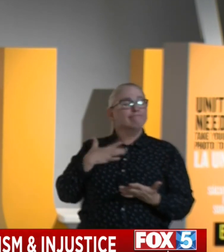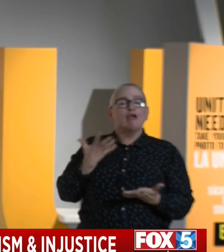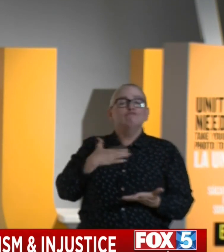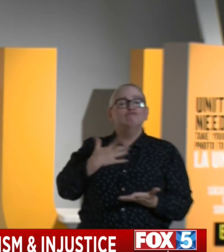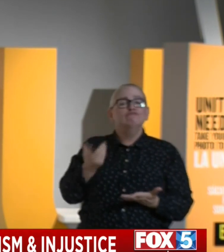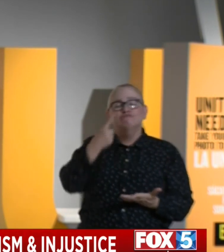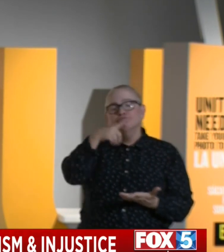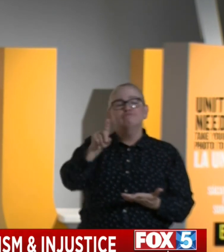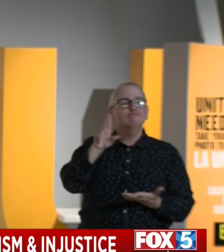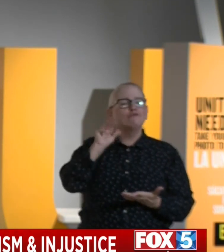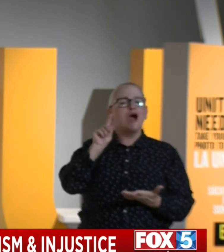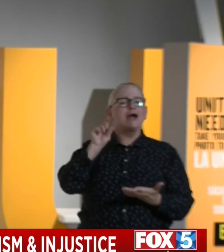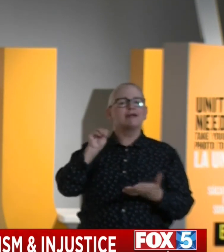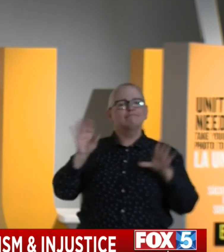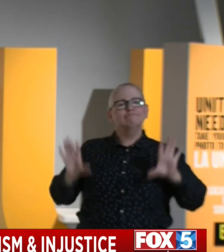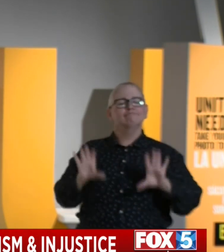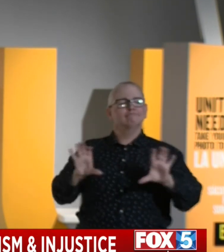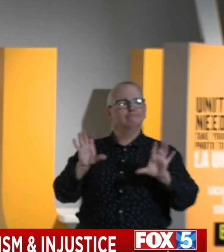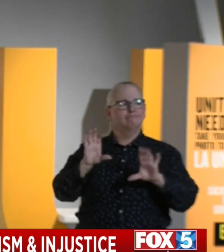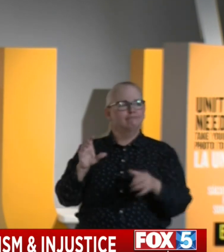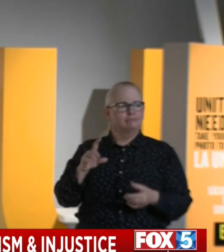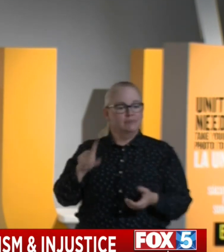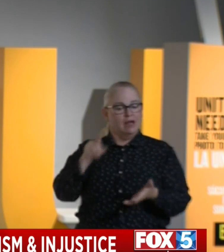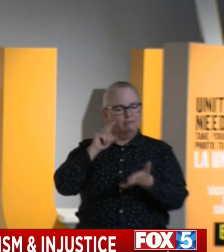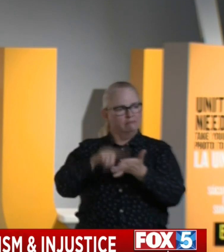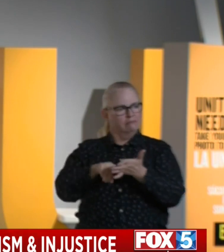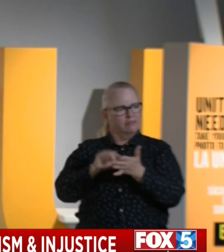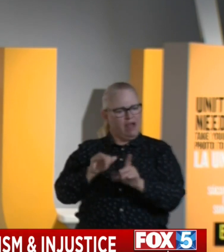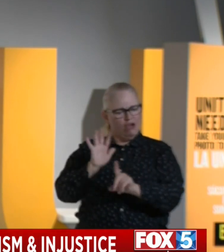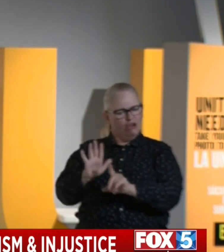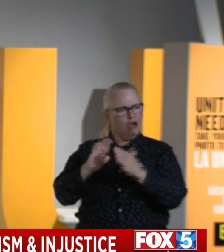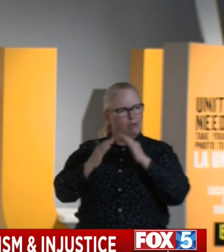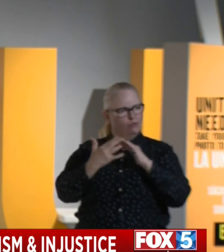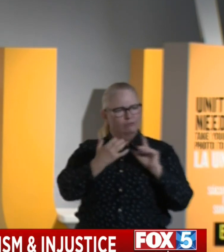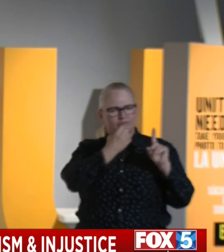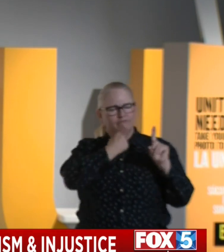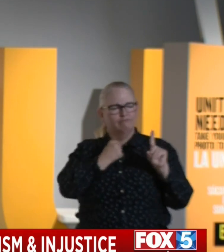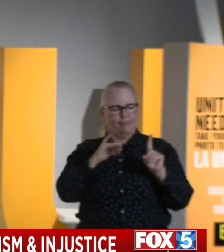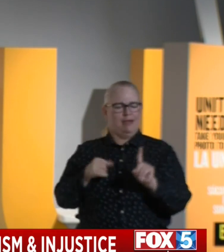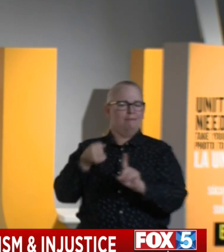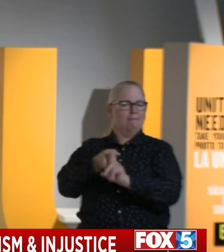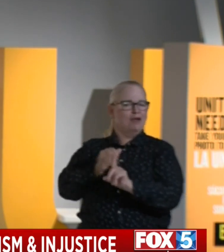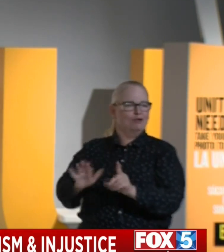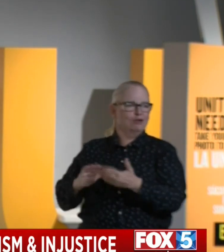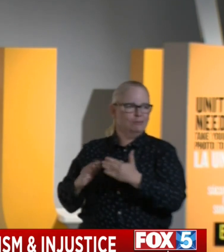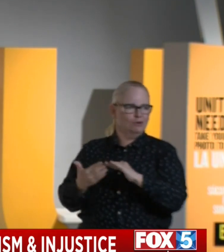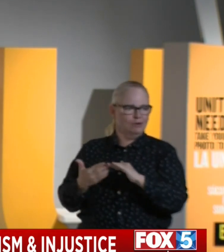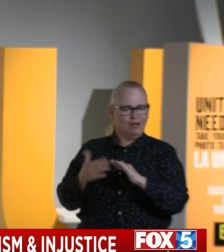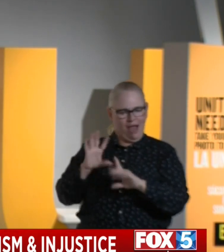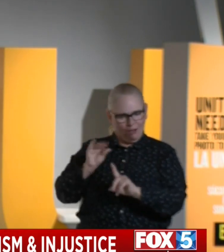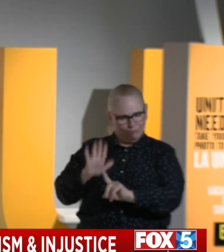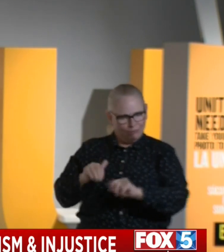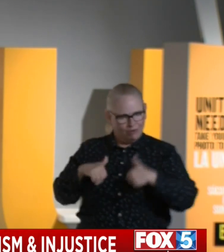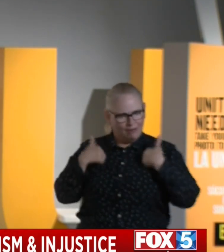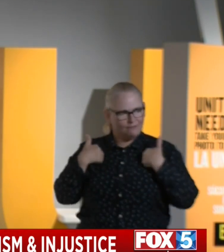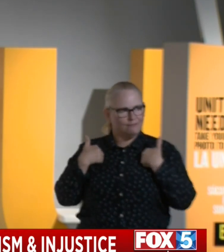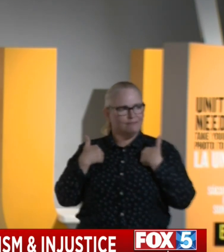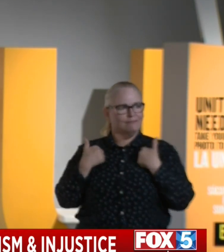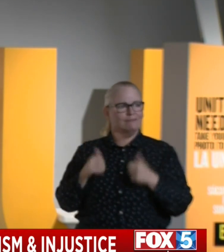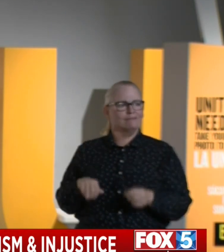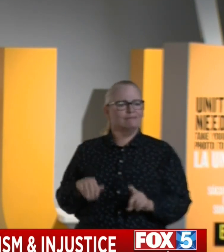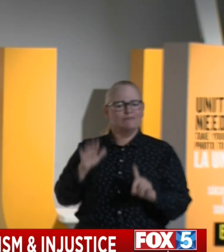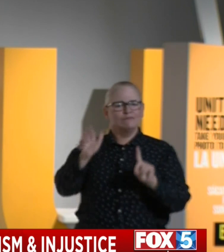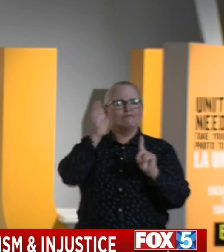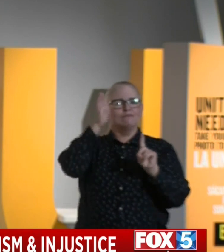that her community was being impacted and her life and her future impacted by